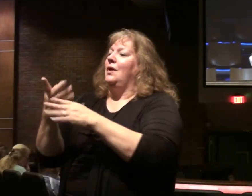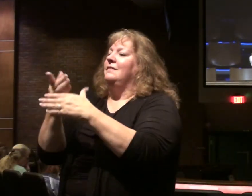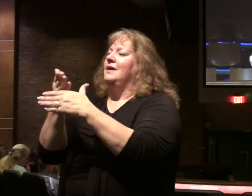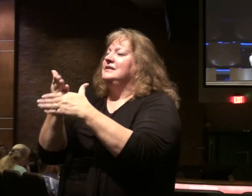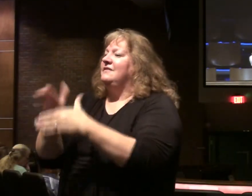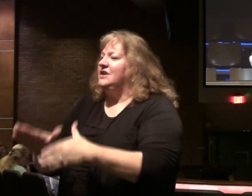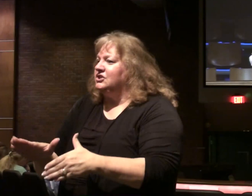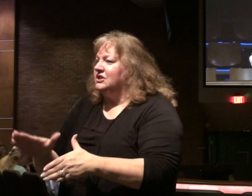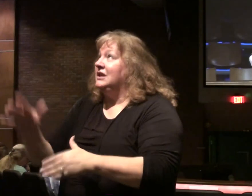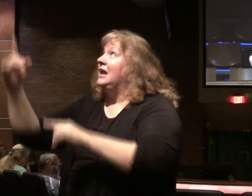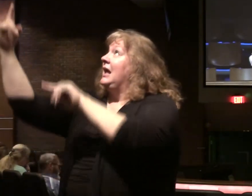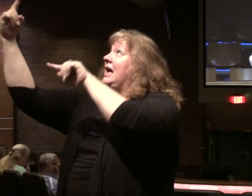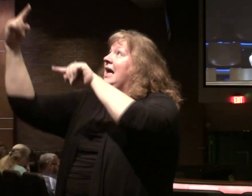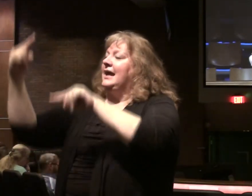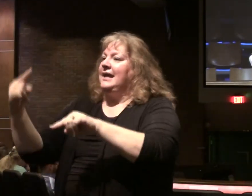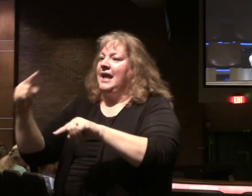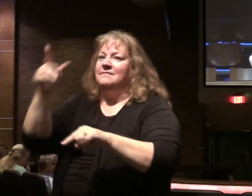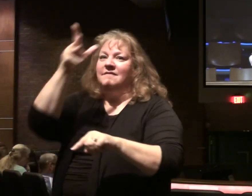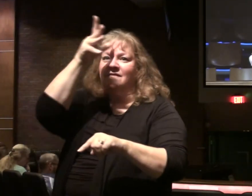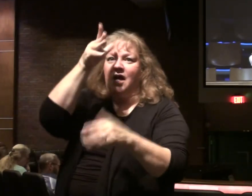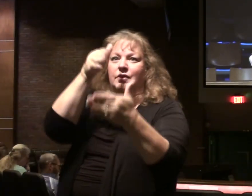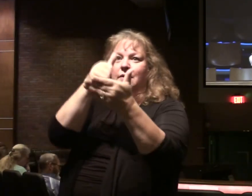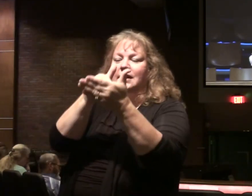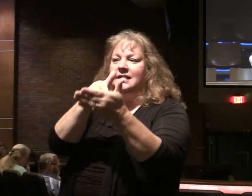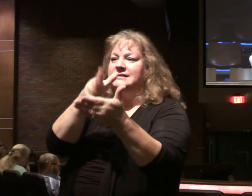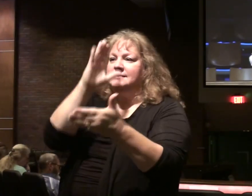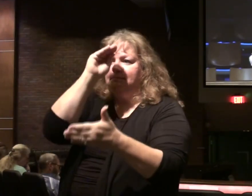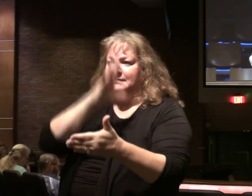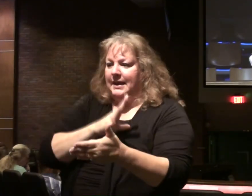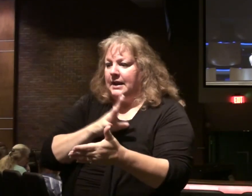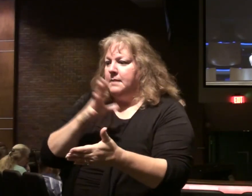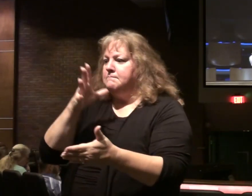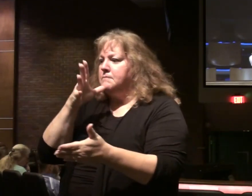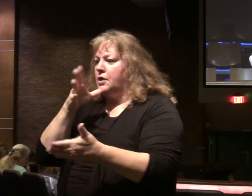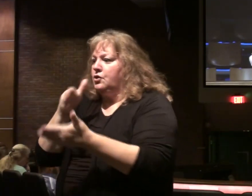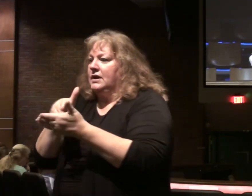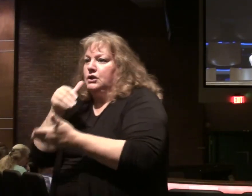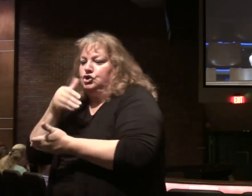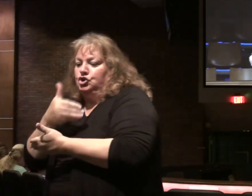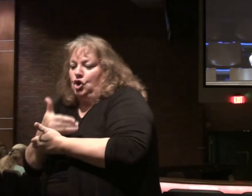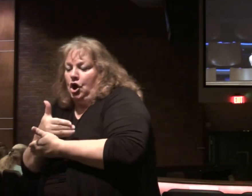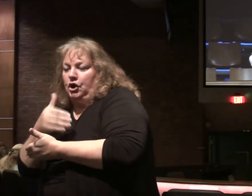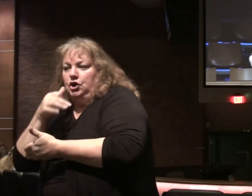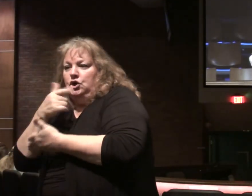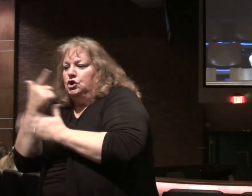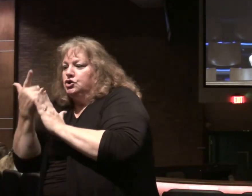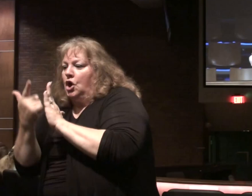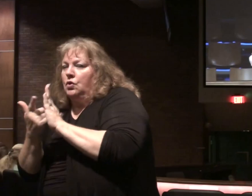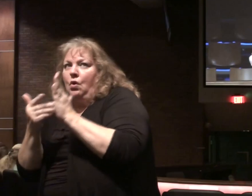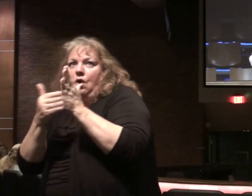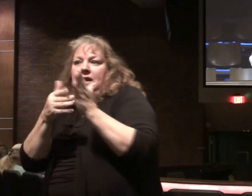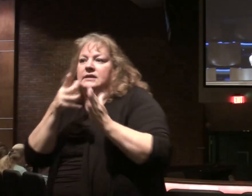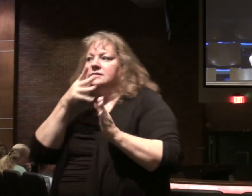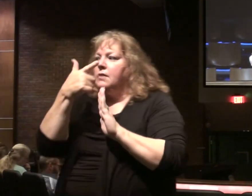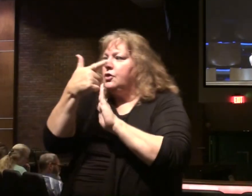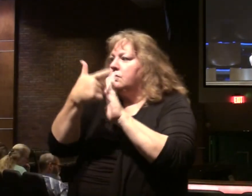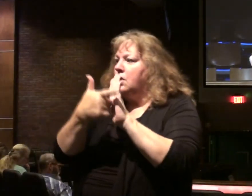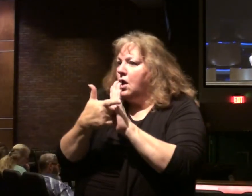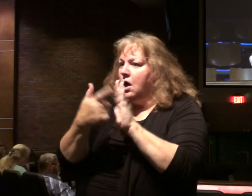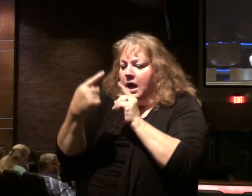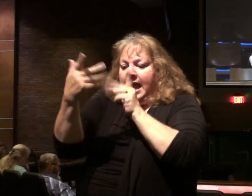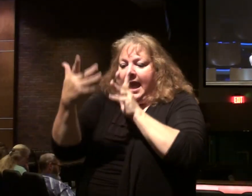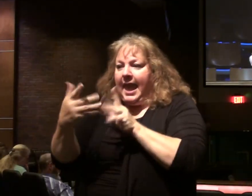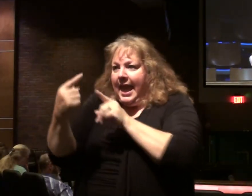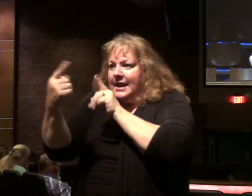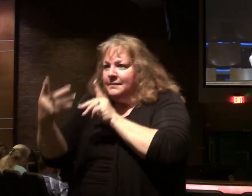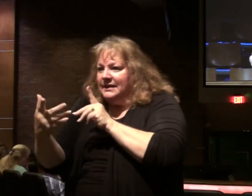For I came to set man against his father, daughter against her mother, daughter-in-law against her mother-in-law. A man's enemies will be